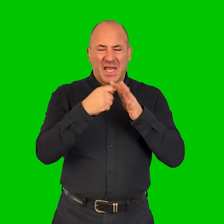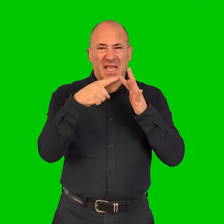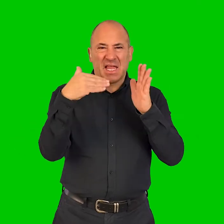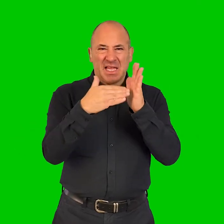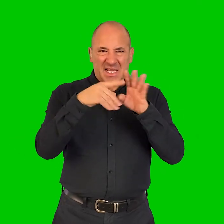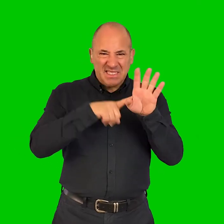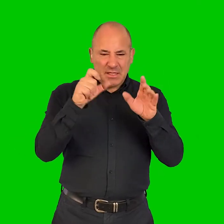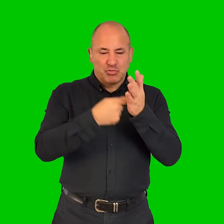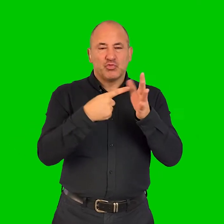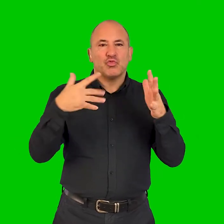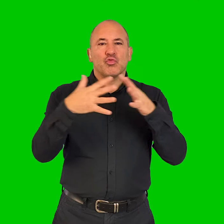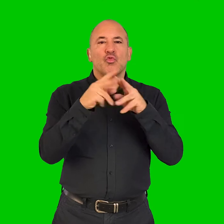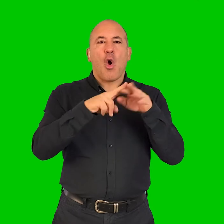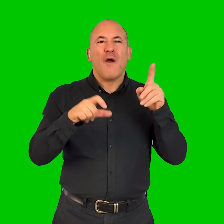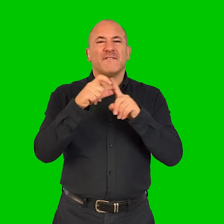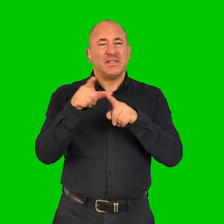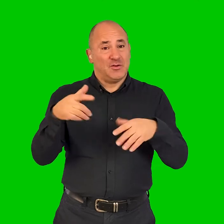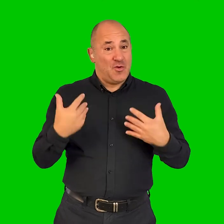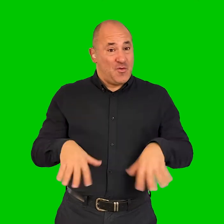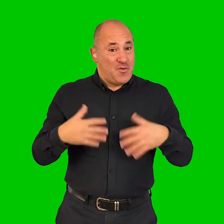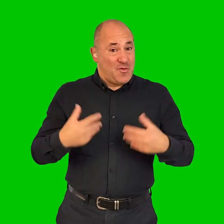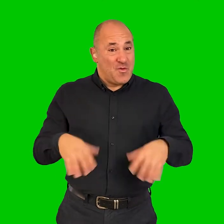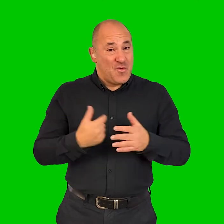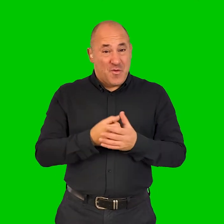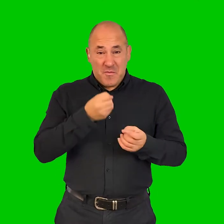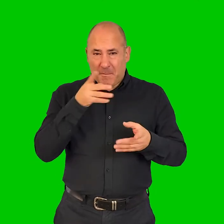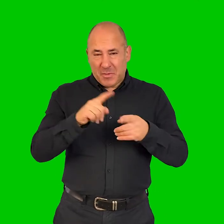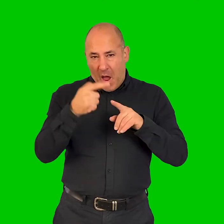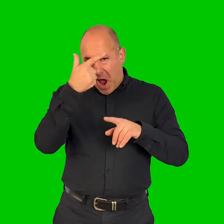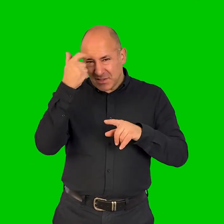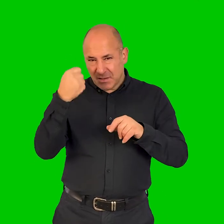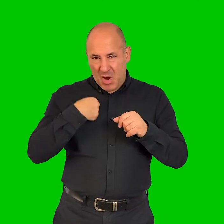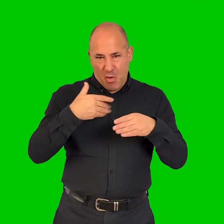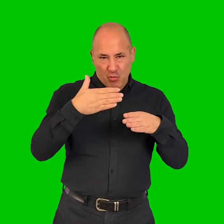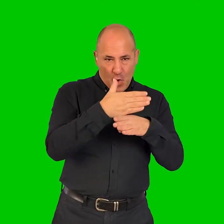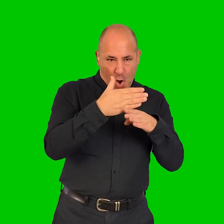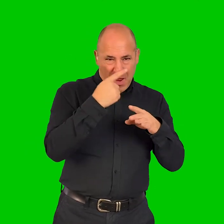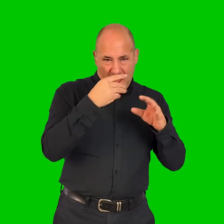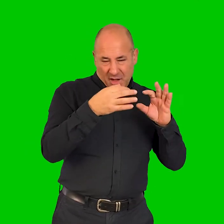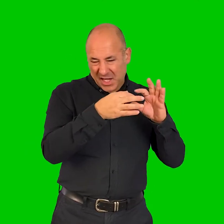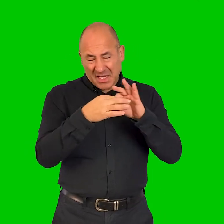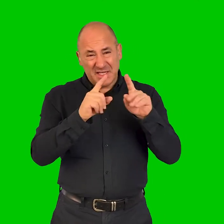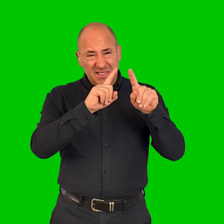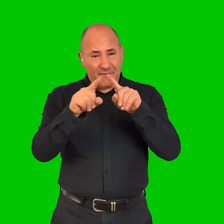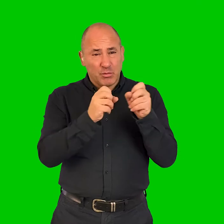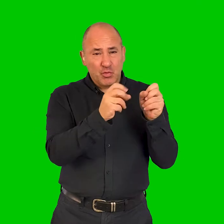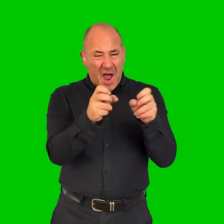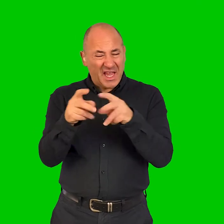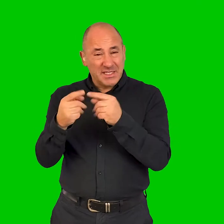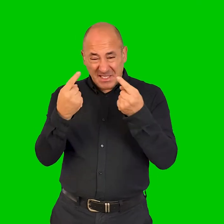Kizzy Crawford is incredible. And so, it's kind of understanding how my work can